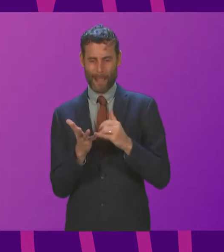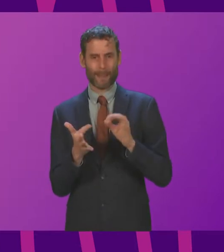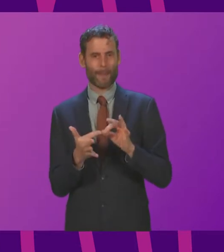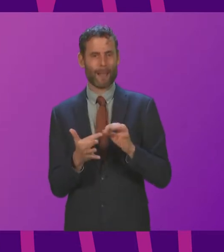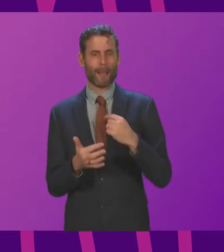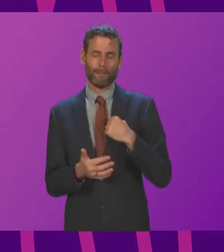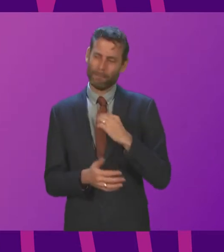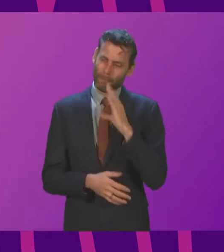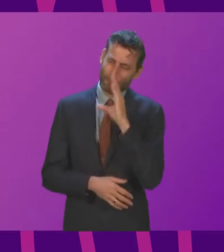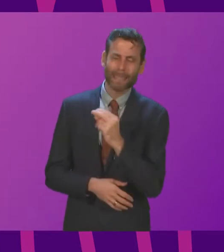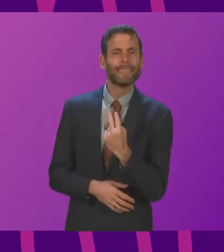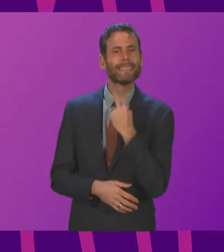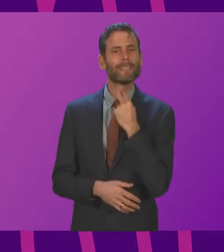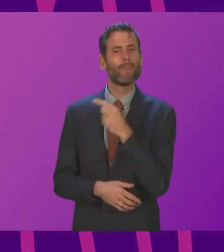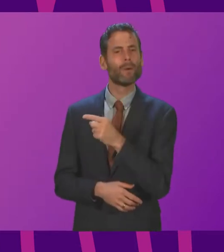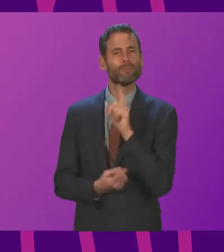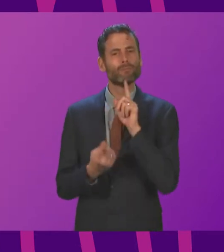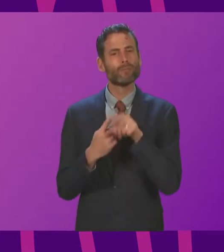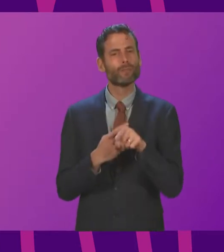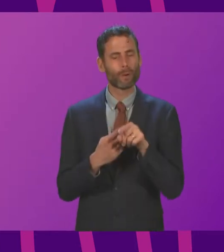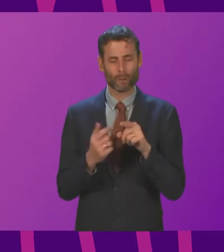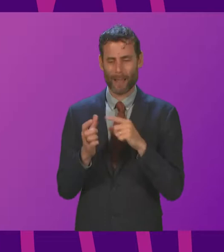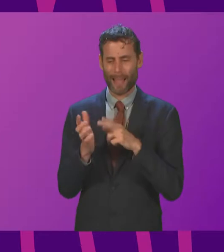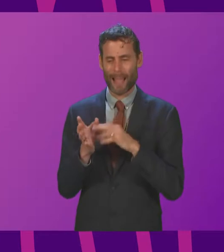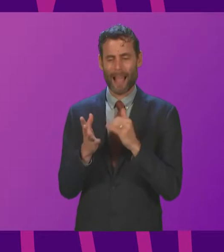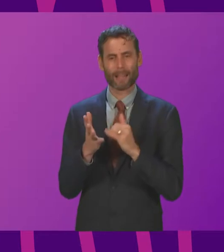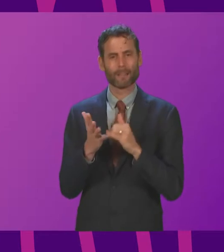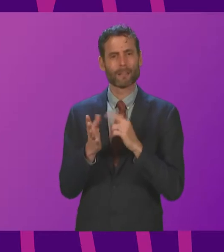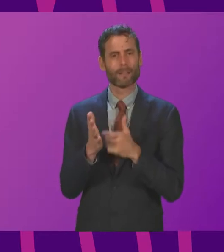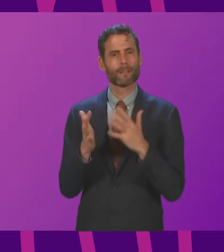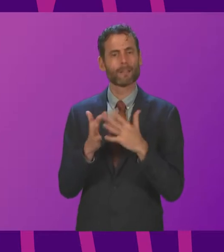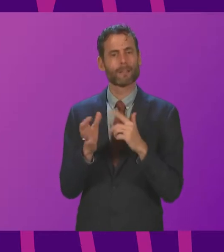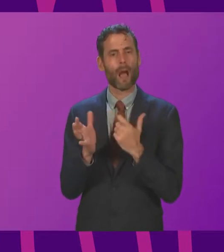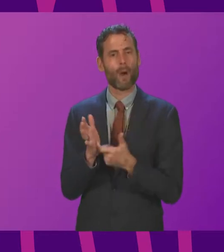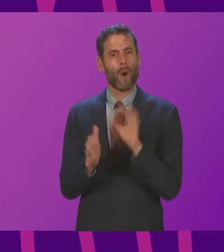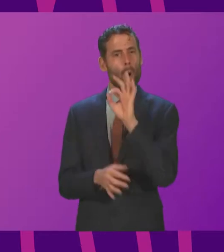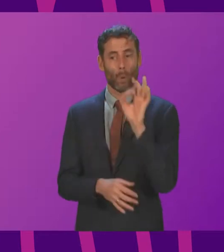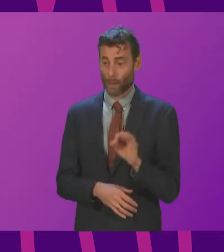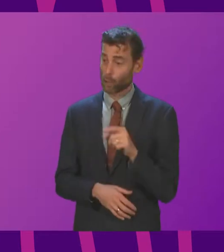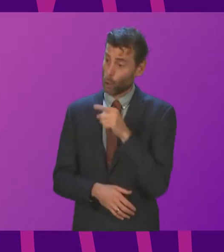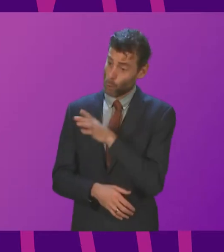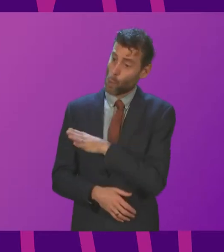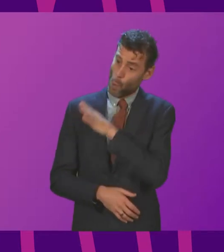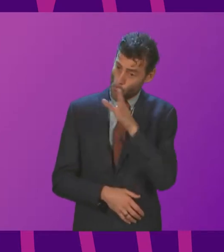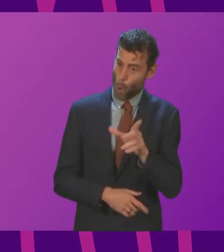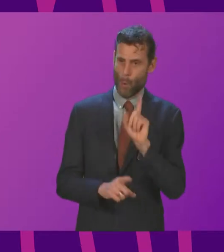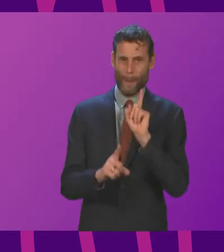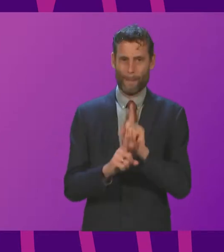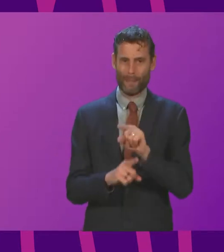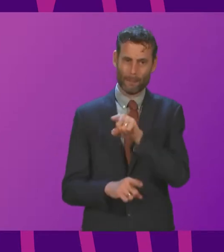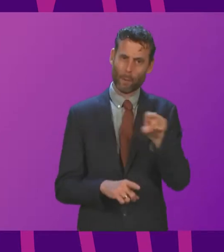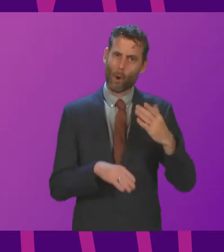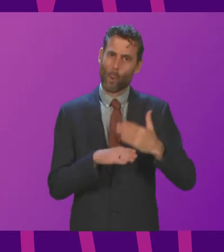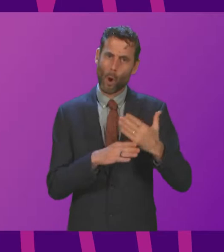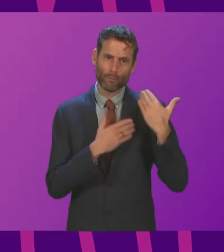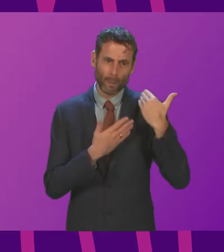really disappointed to hear her response today to Anna Sauer's question. Asking you to meet with cleansing workers tomorrow because of the state of our streets